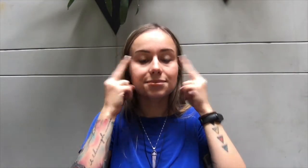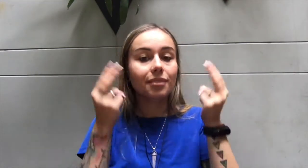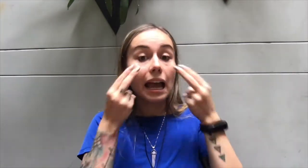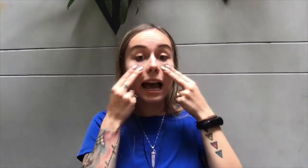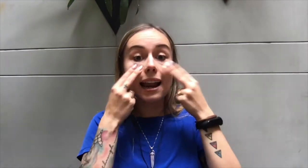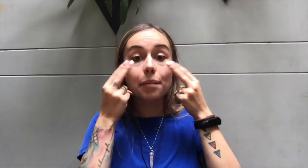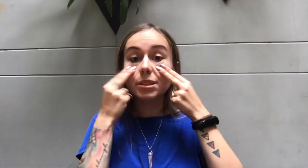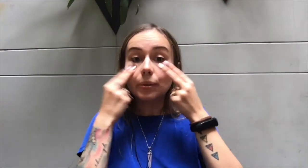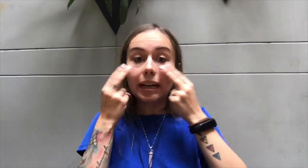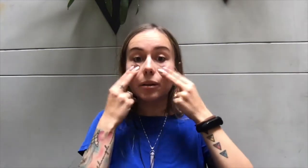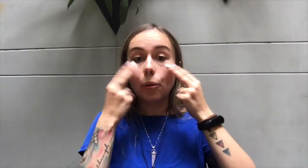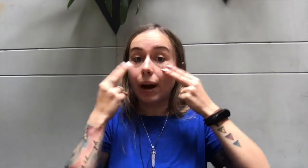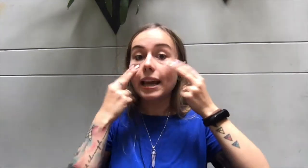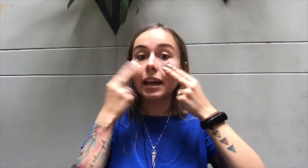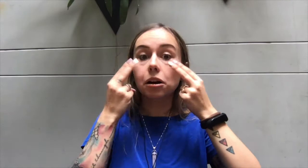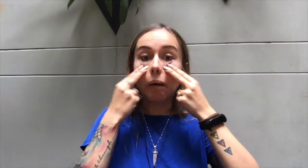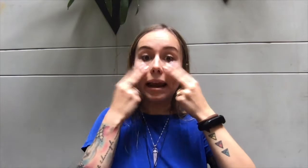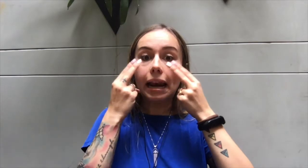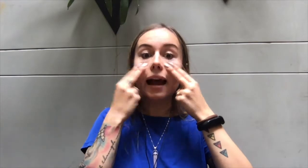And I am doing it right here, right now.